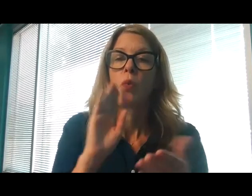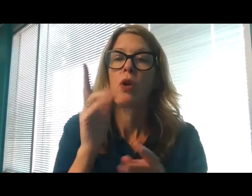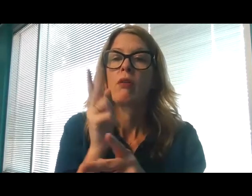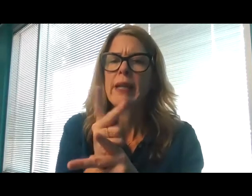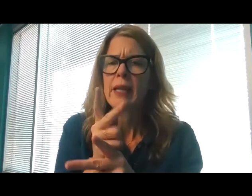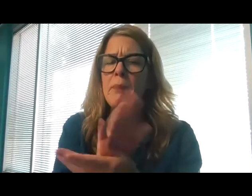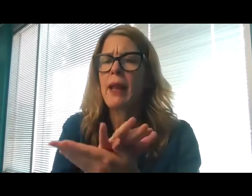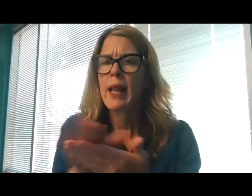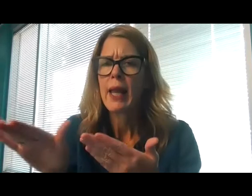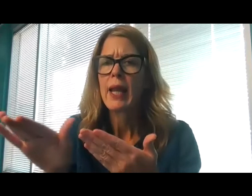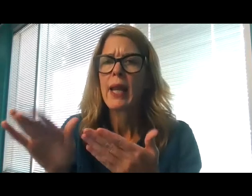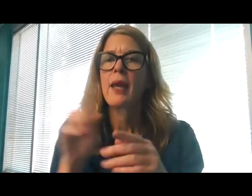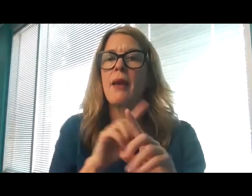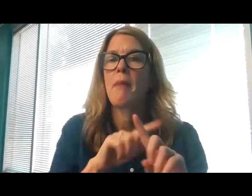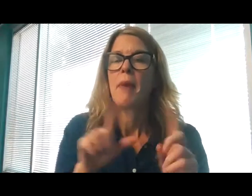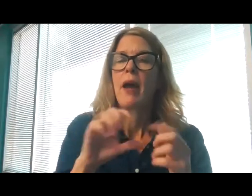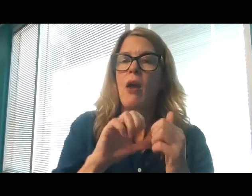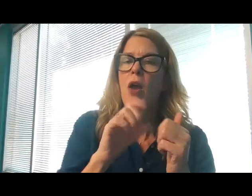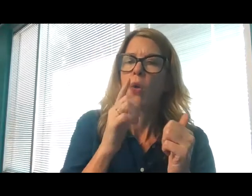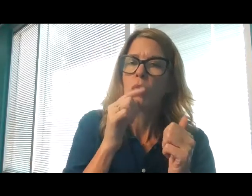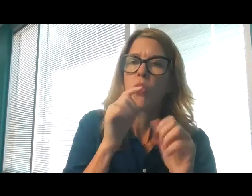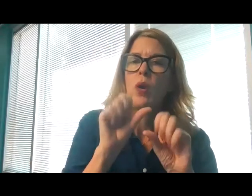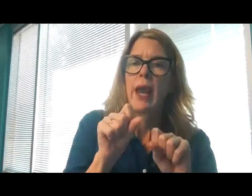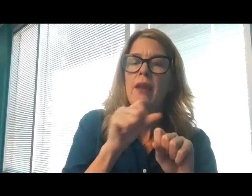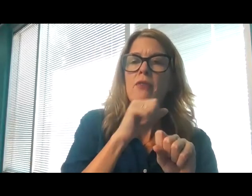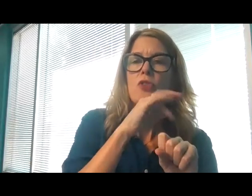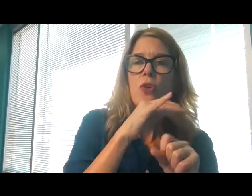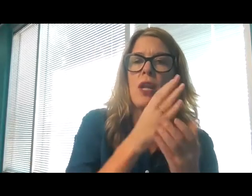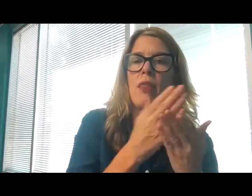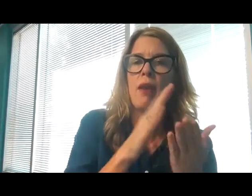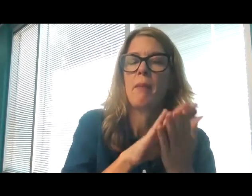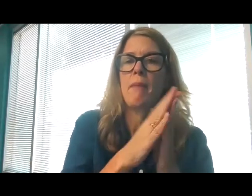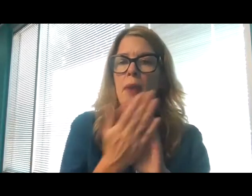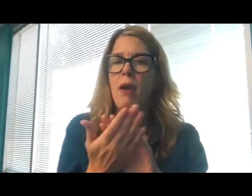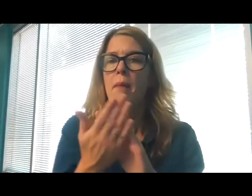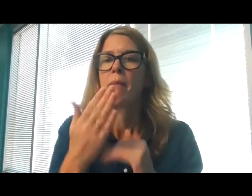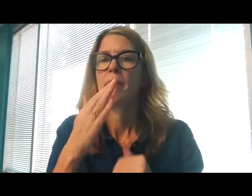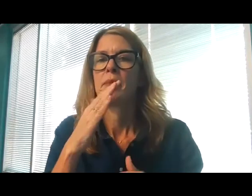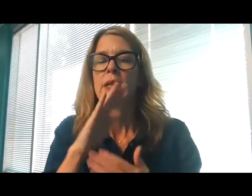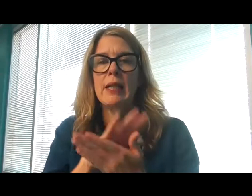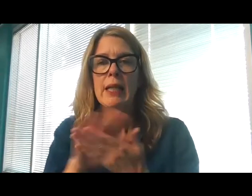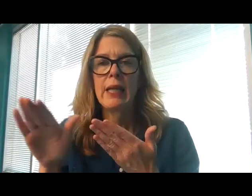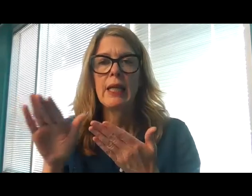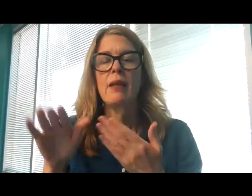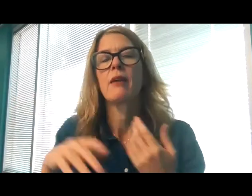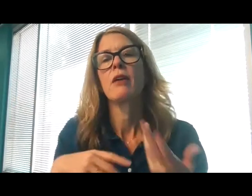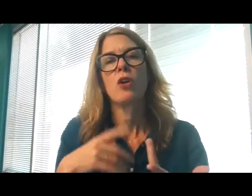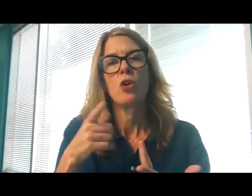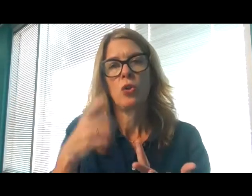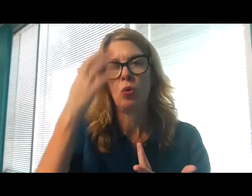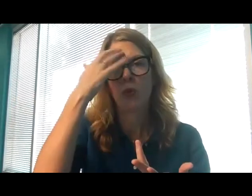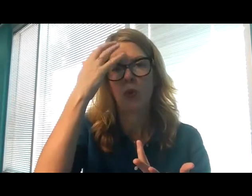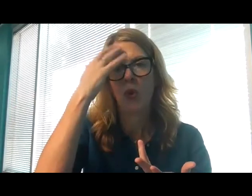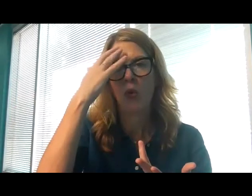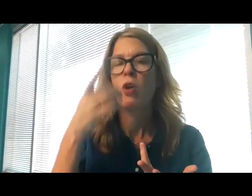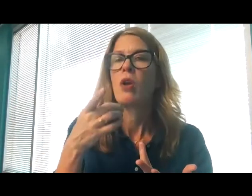Since their days are determined, and the number of their months is known to you, and you have appointed the bounds that they cannot pass. Look